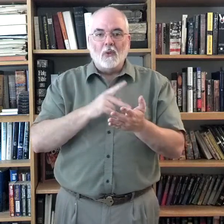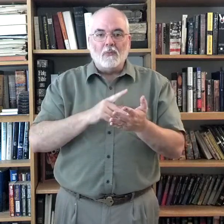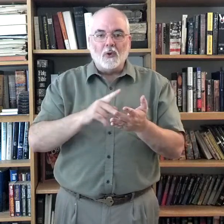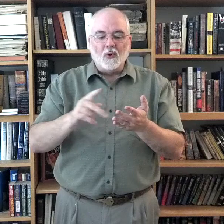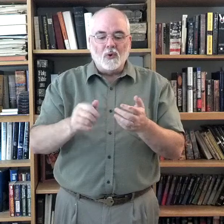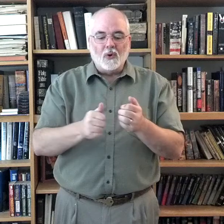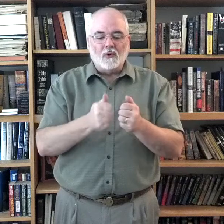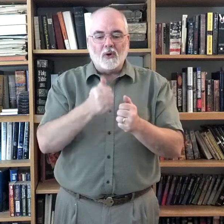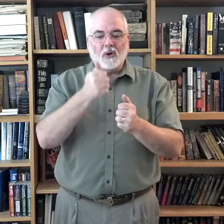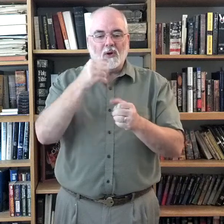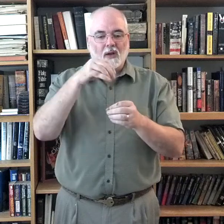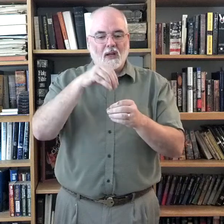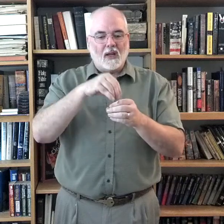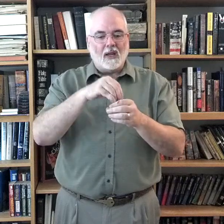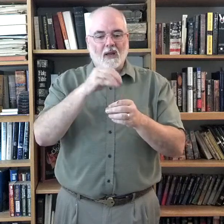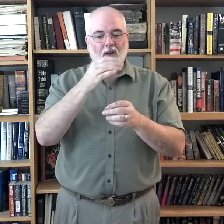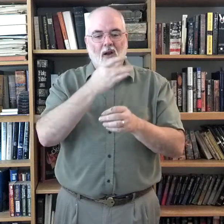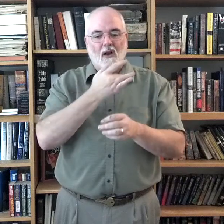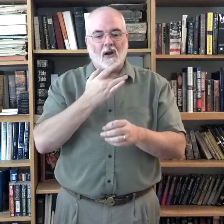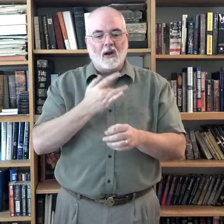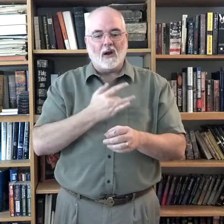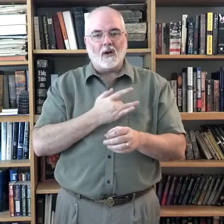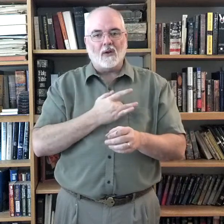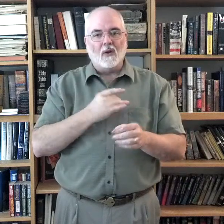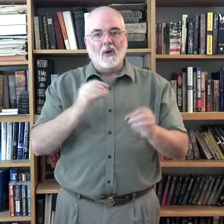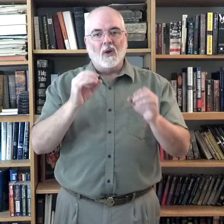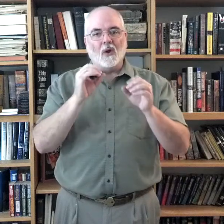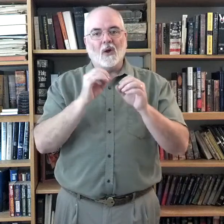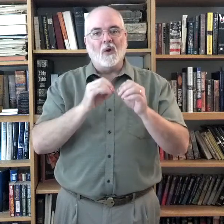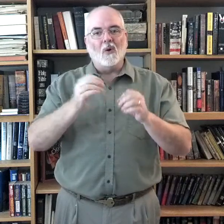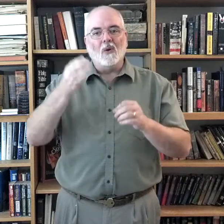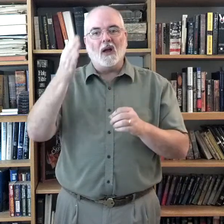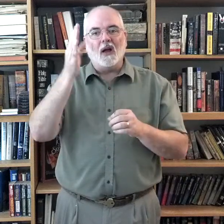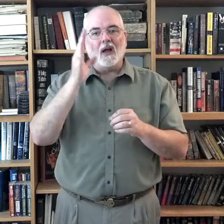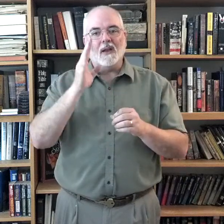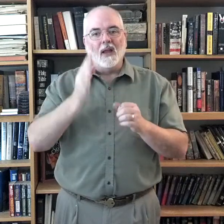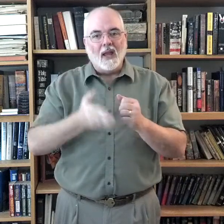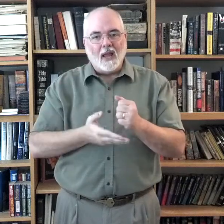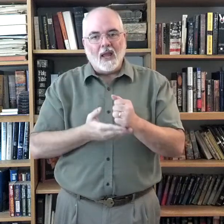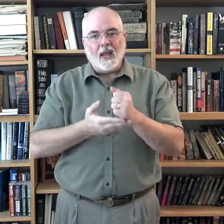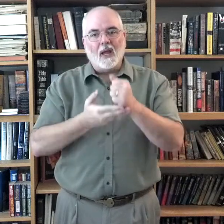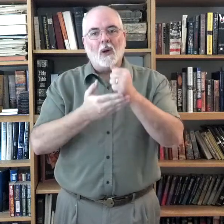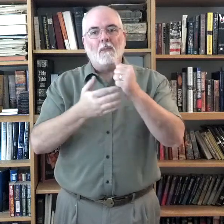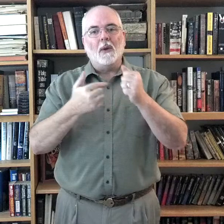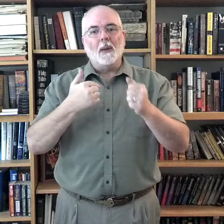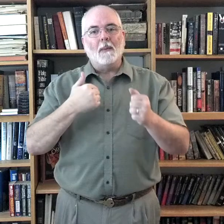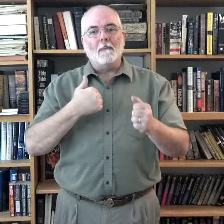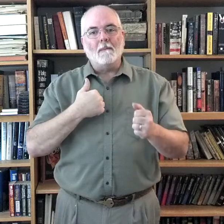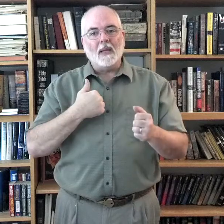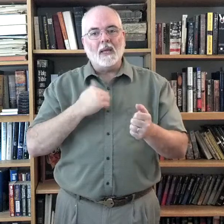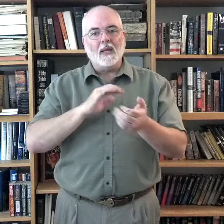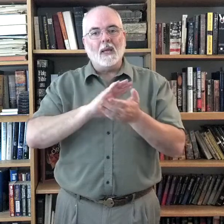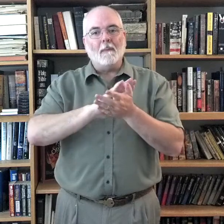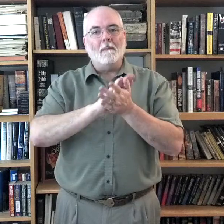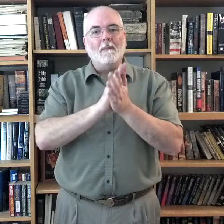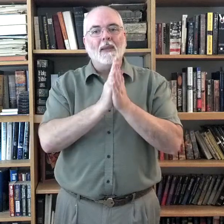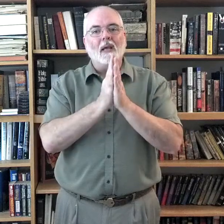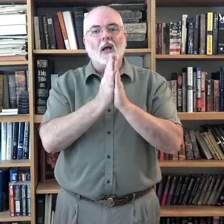Pure in heart, O God, help me become.